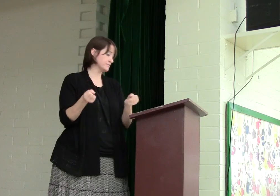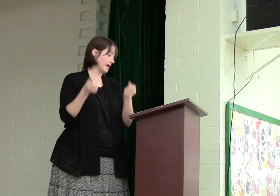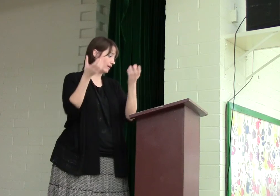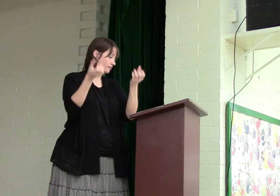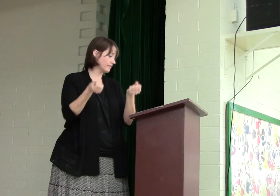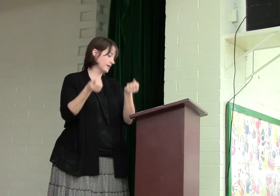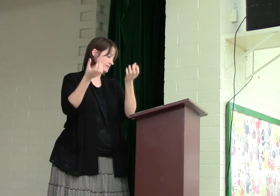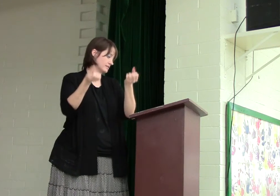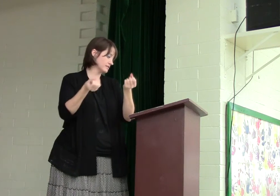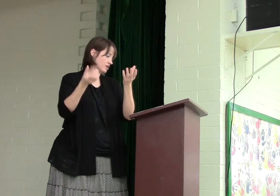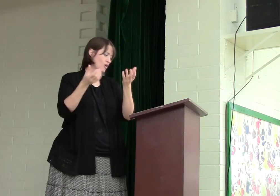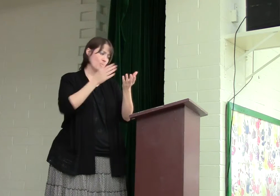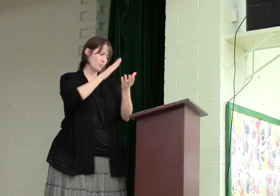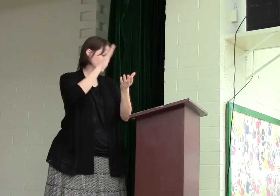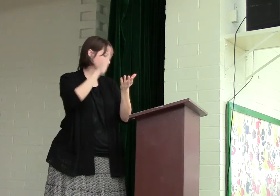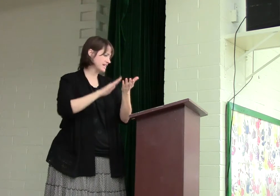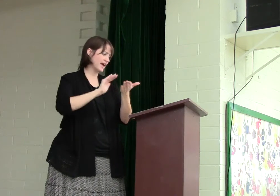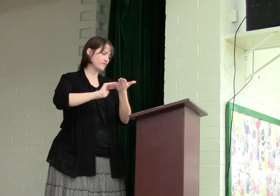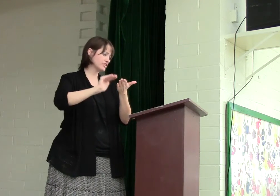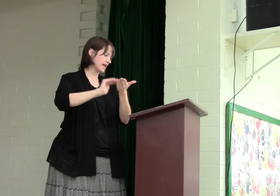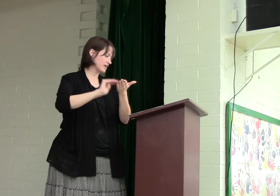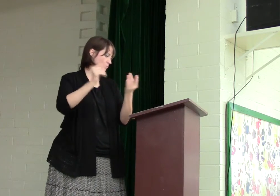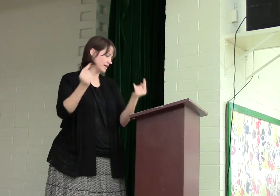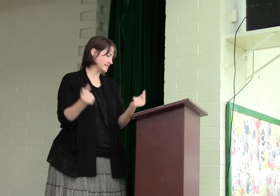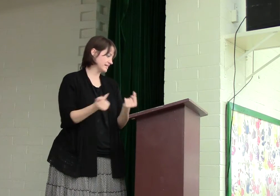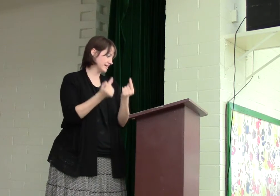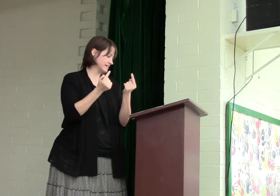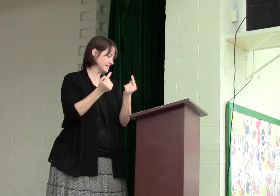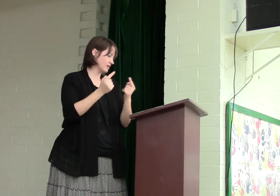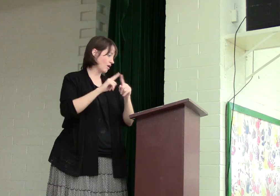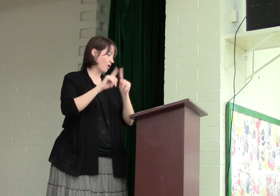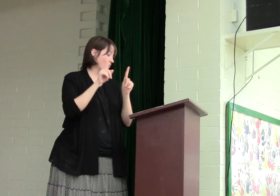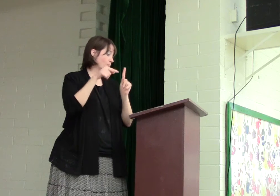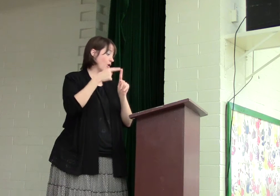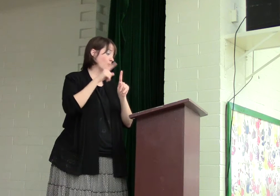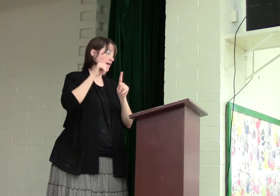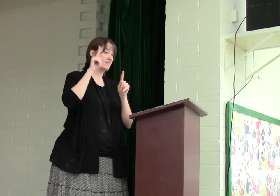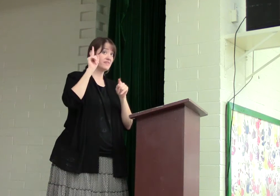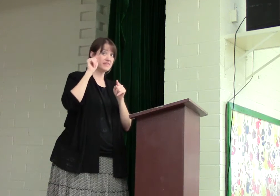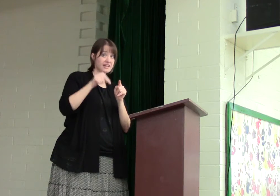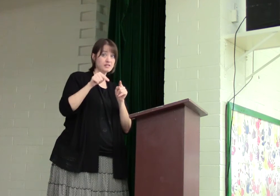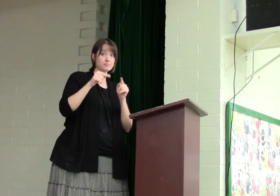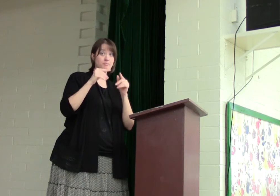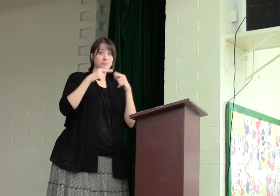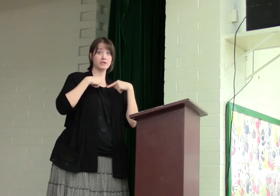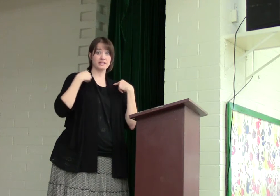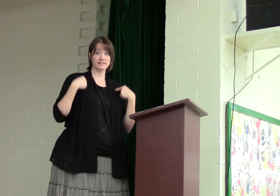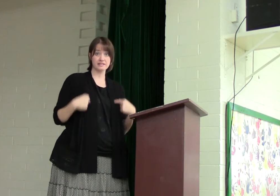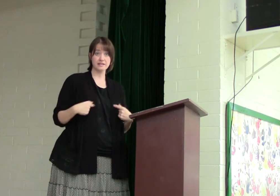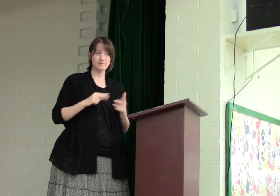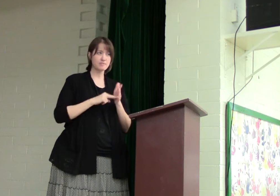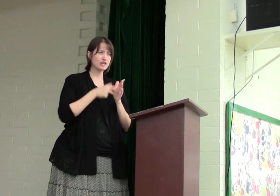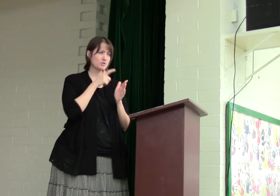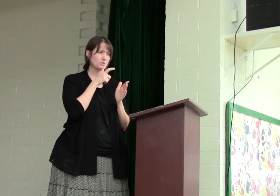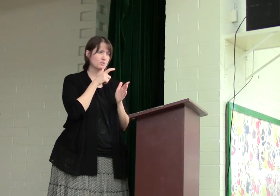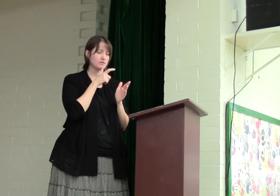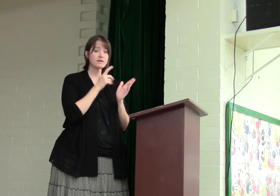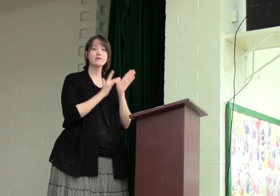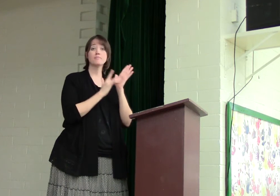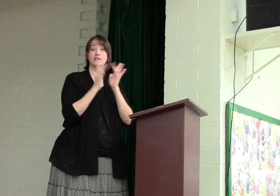sacrifices, which can never take away sin. But when this priest has